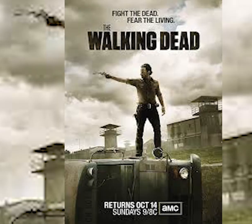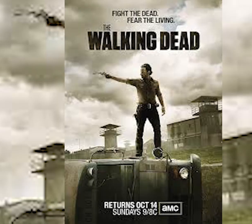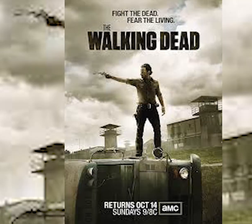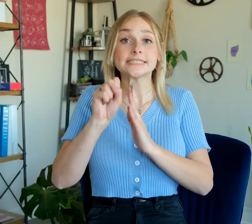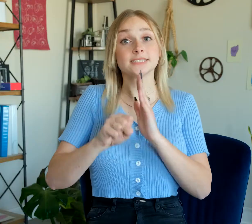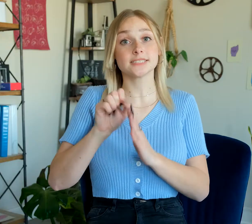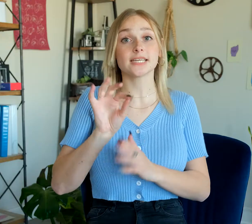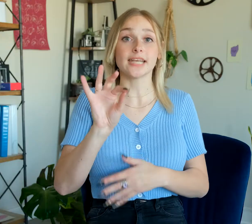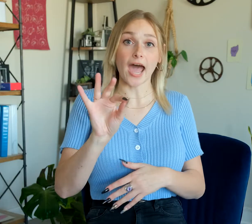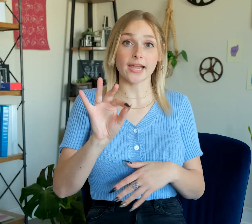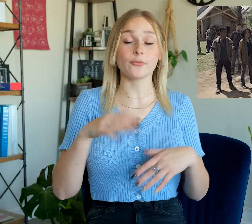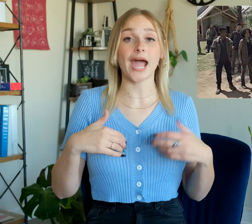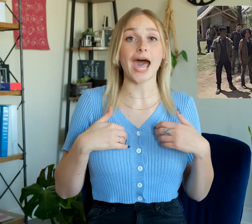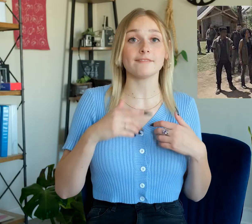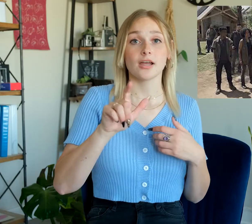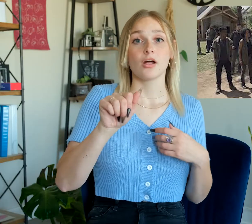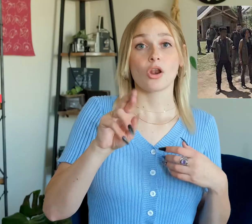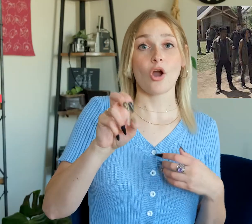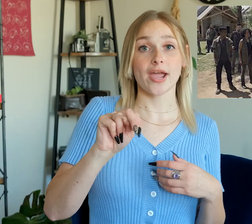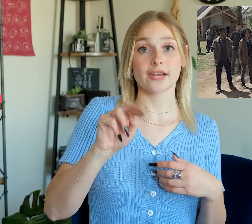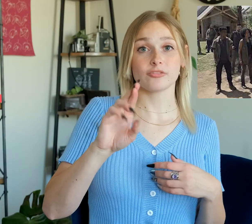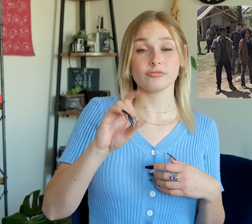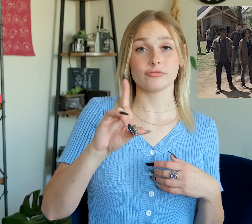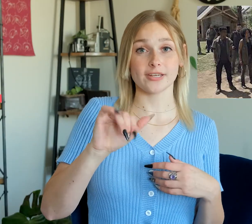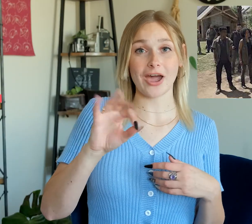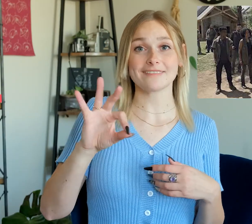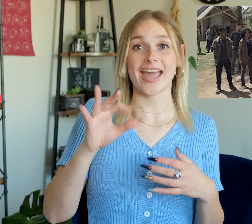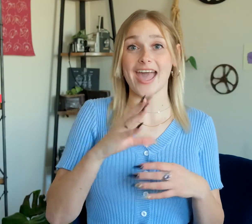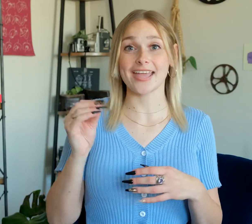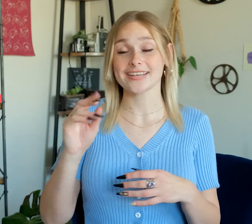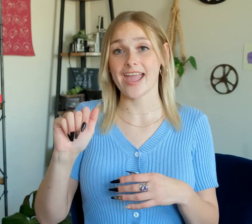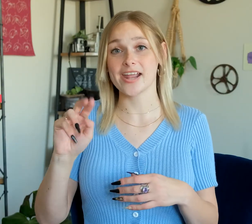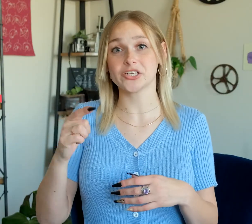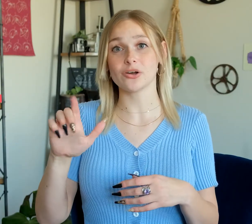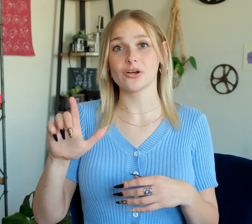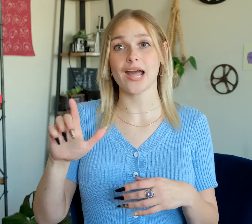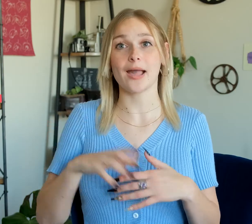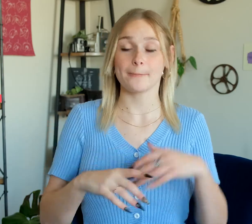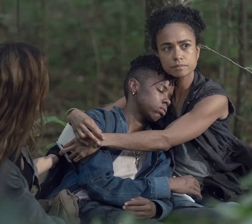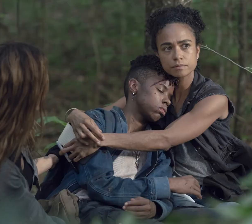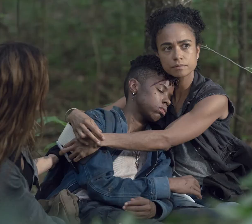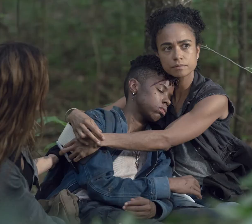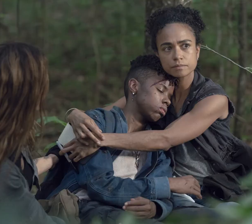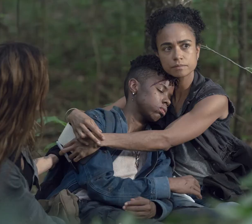Season 9, we have Lauren Ridloff and Angel. It is just